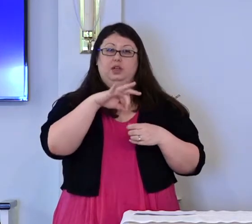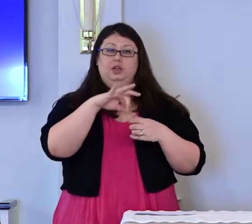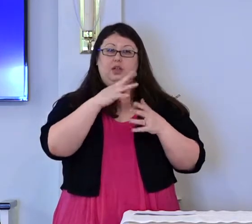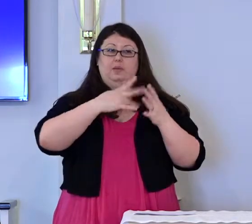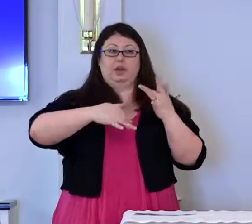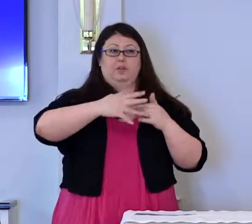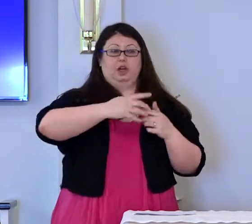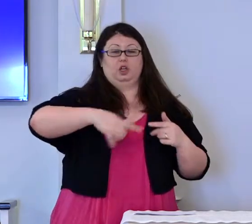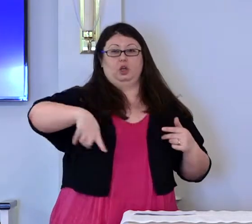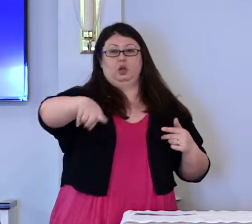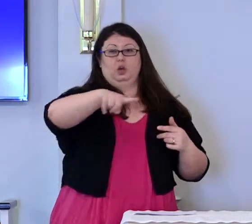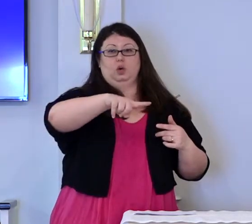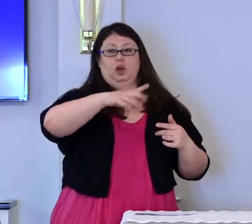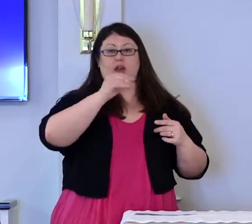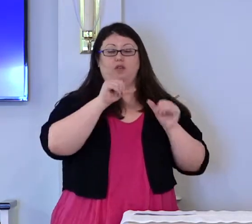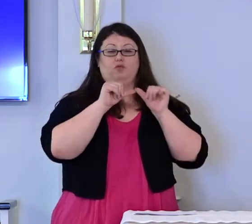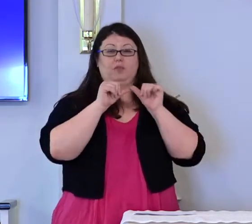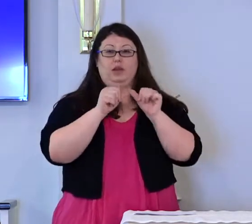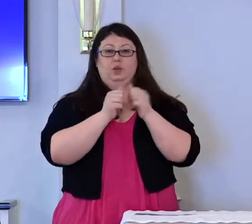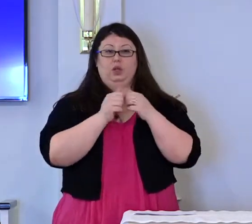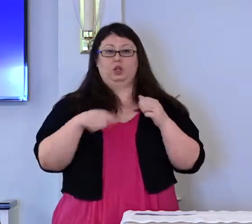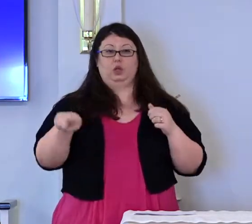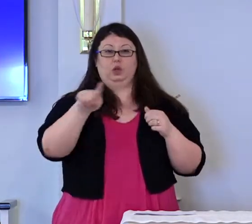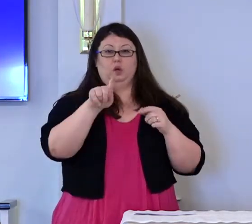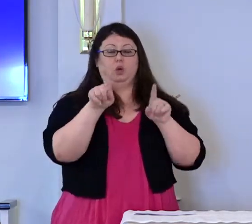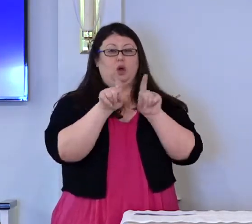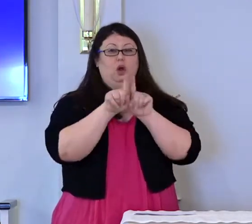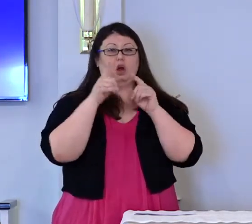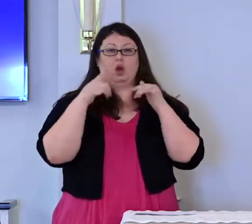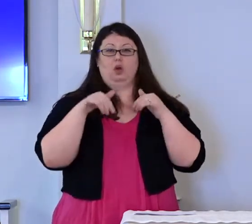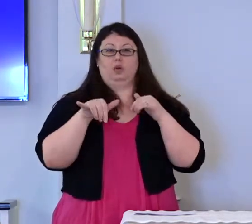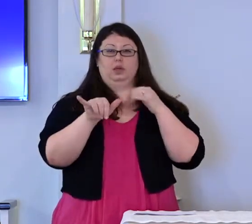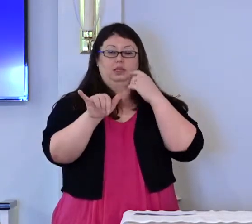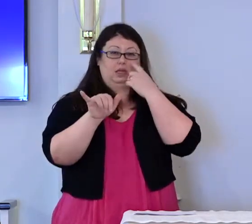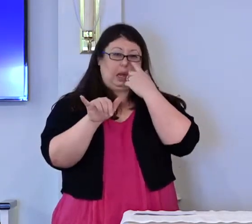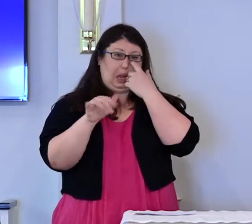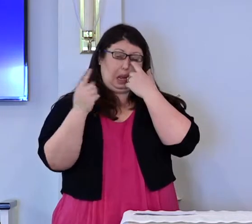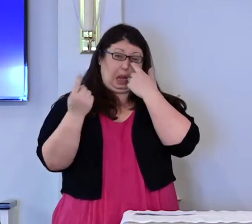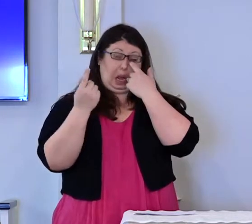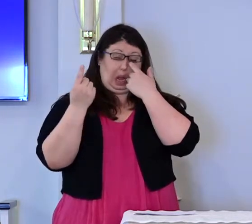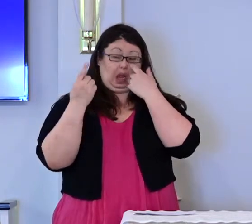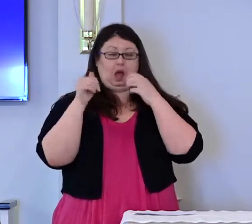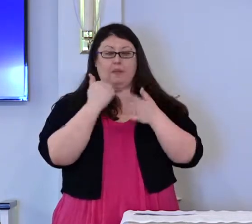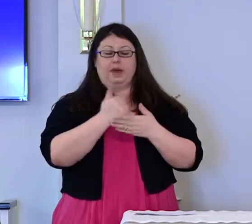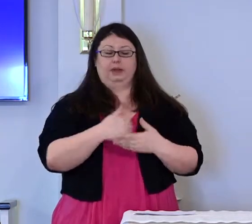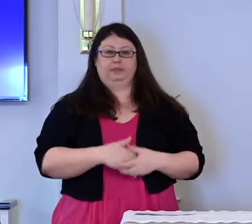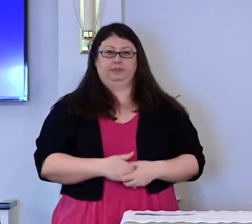be among you and remain with you always. Amen.